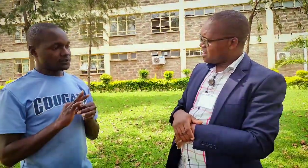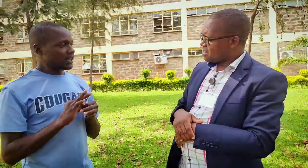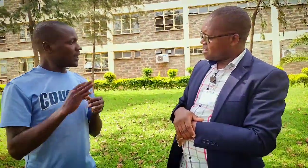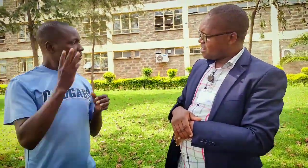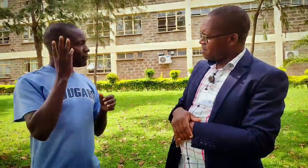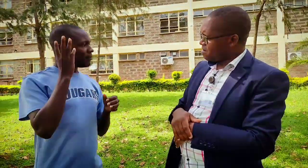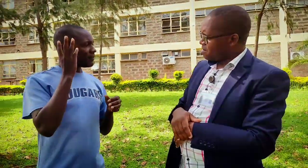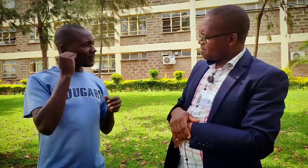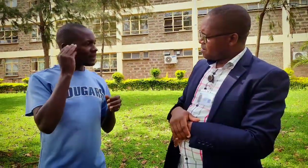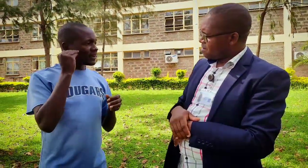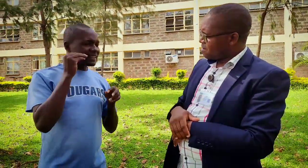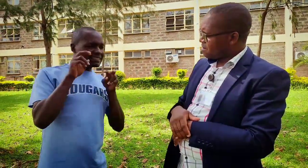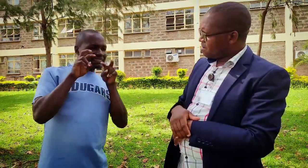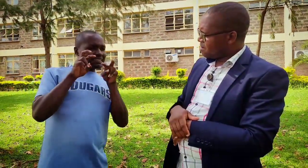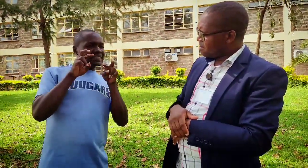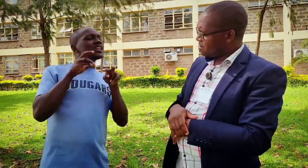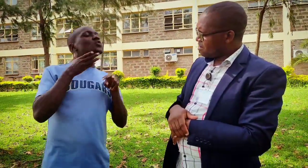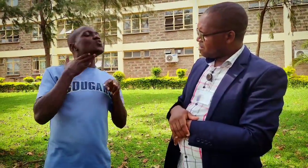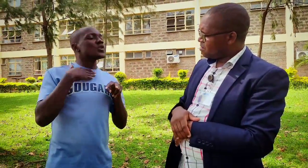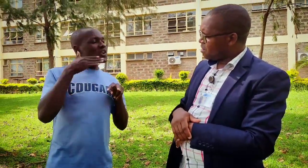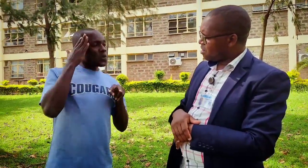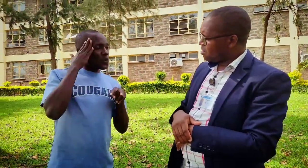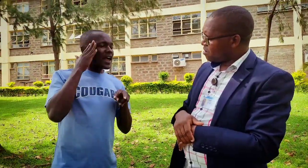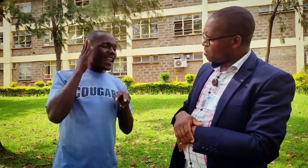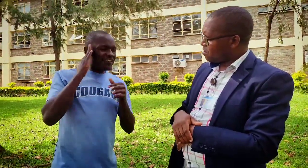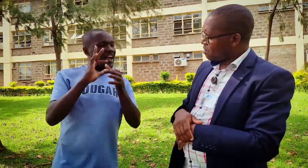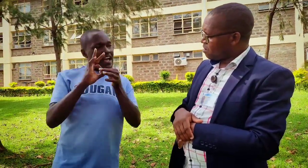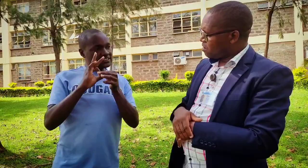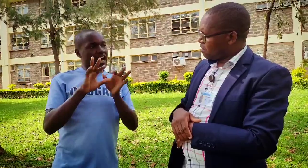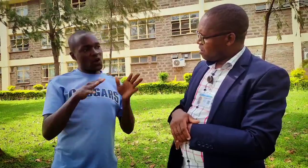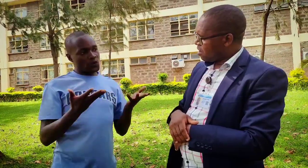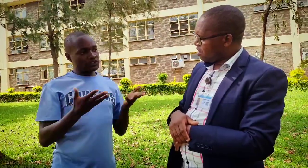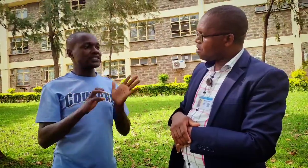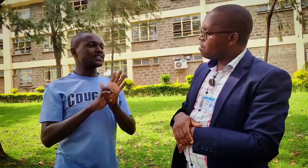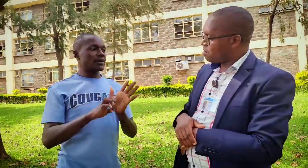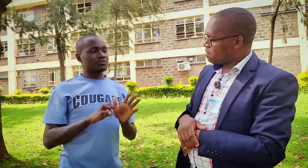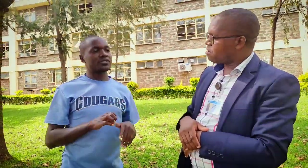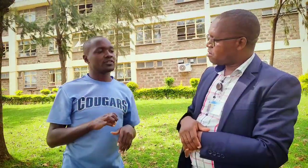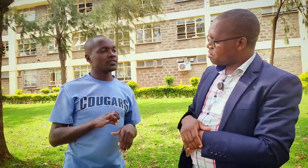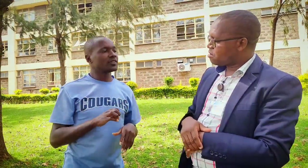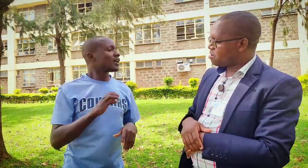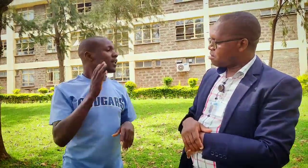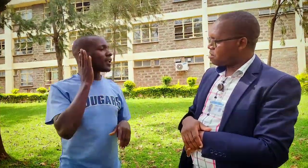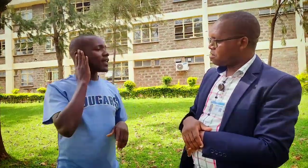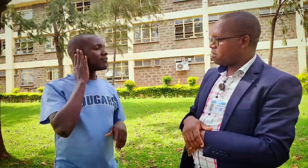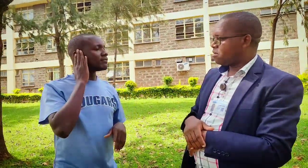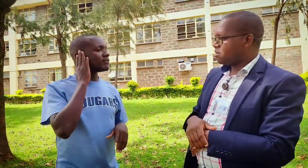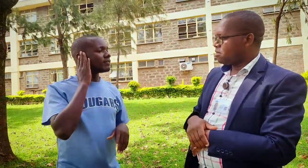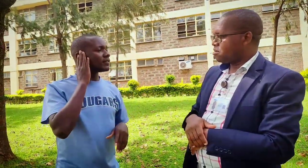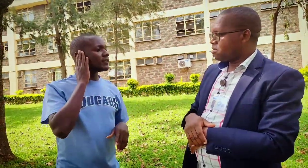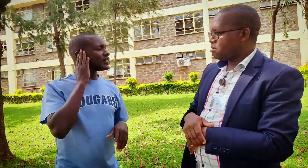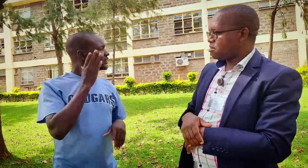culture the hearing see and want to understand example